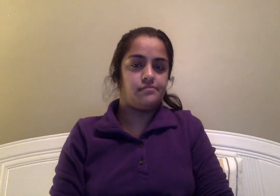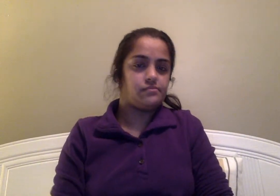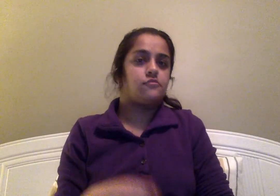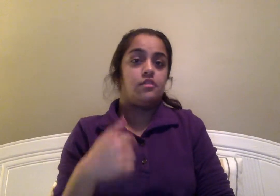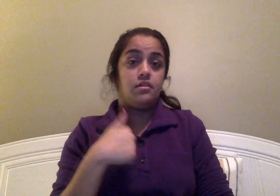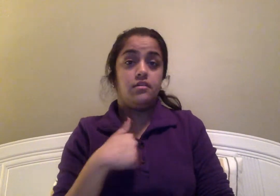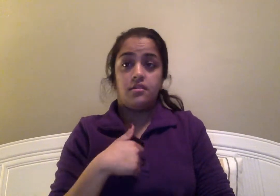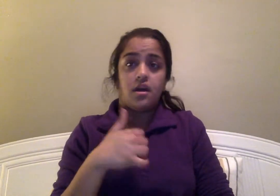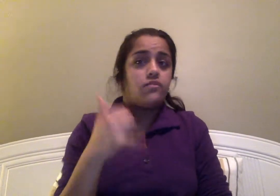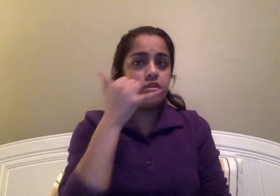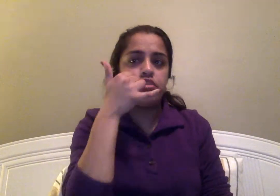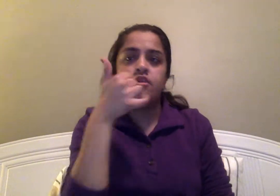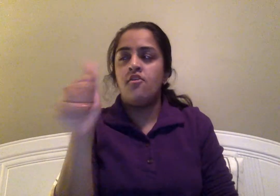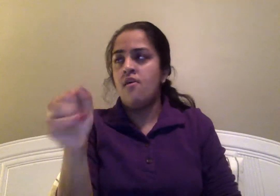turn off my phone,